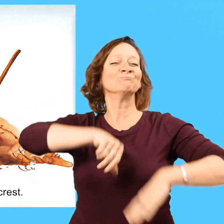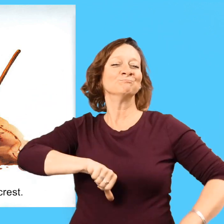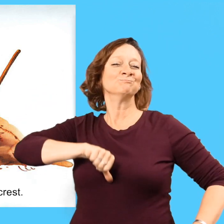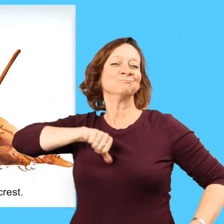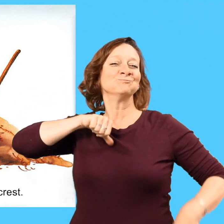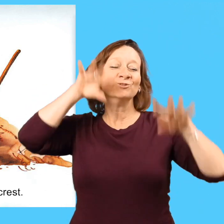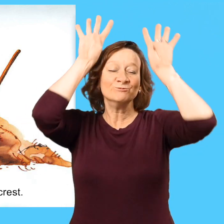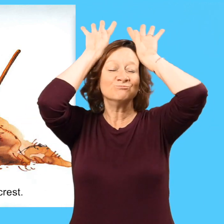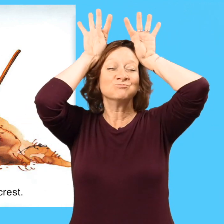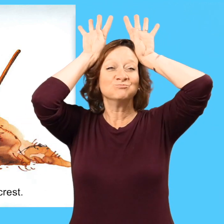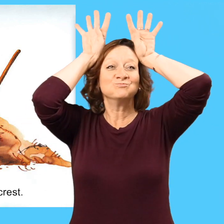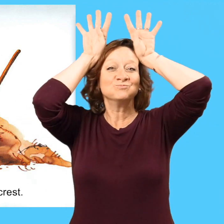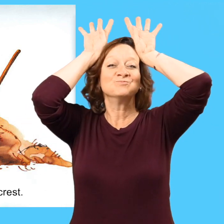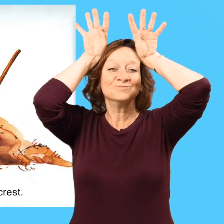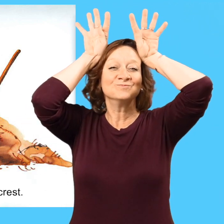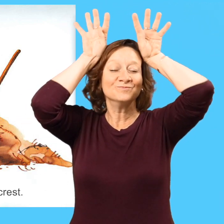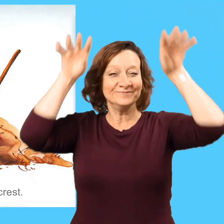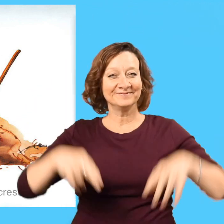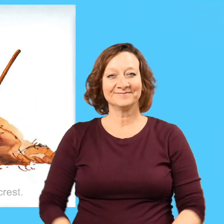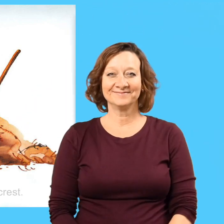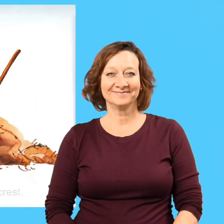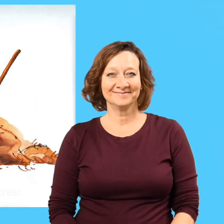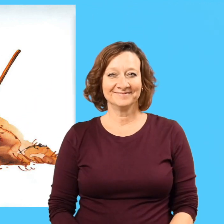stood proud with the crest atop her head.